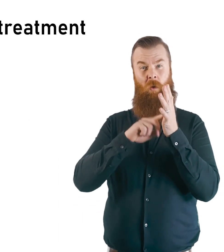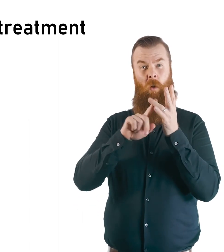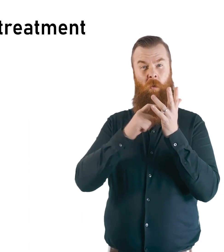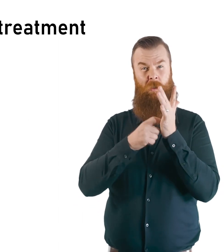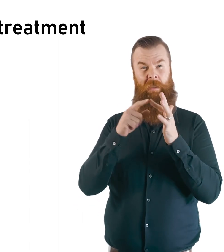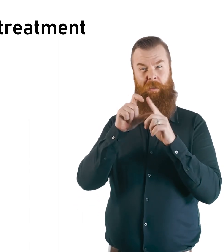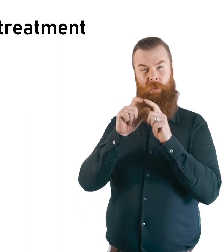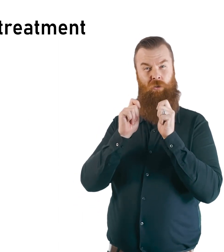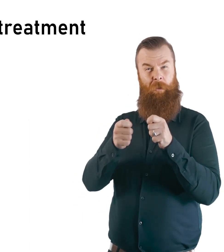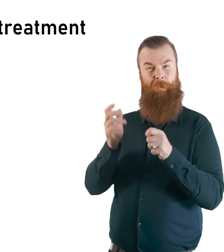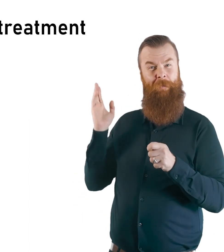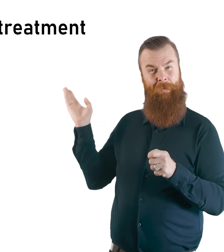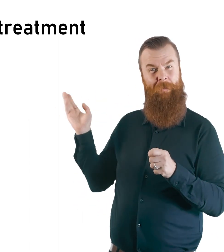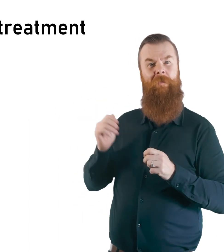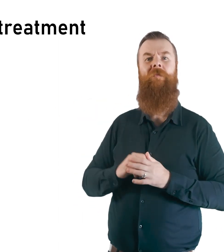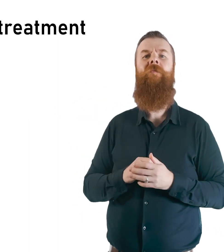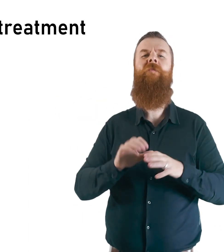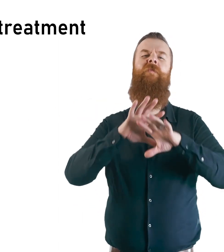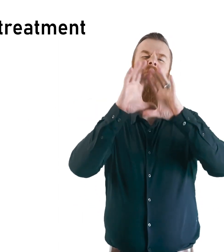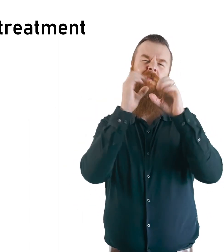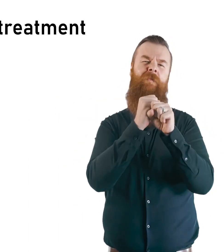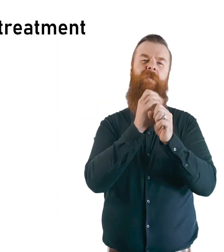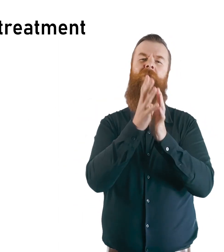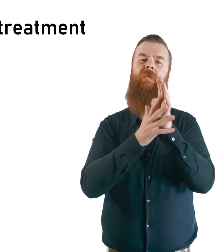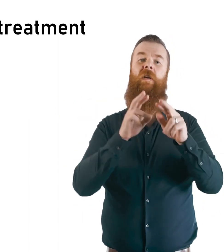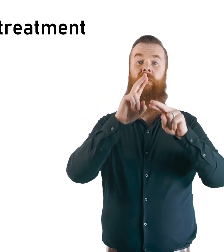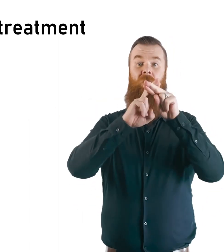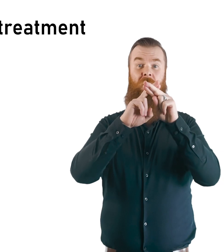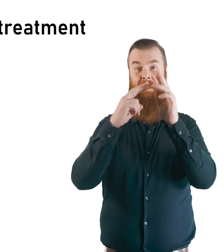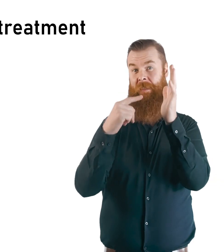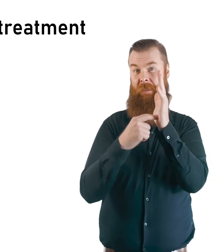Fluoride is used to protect teeth and to make them stronger.